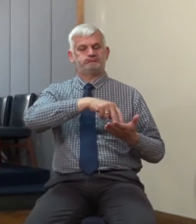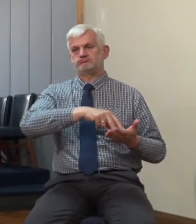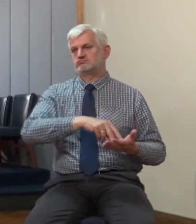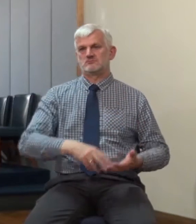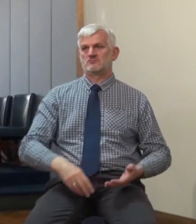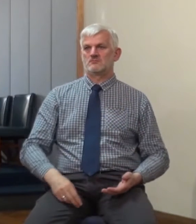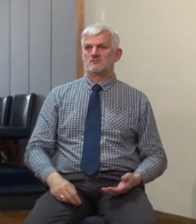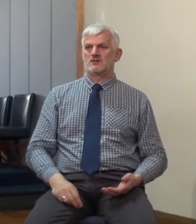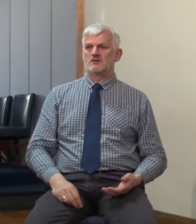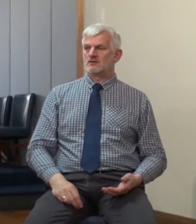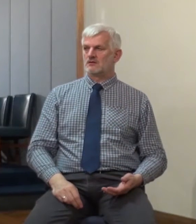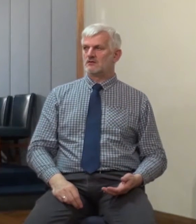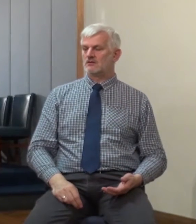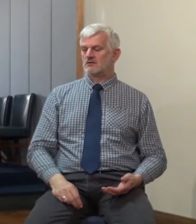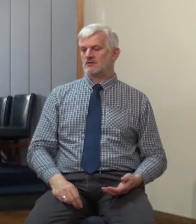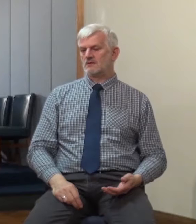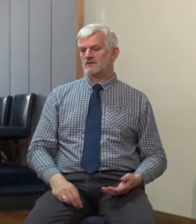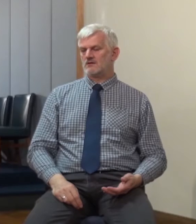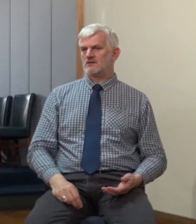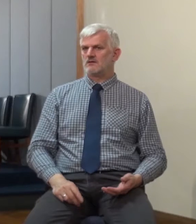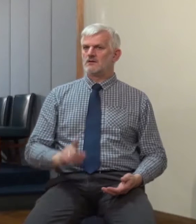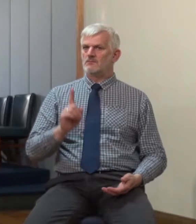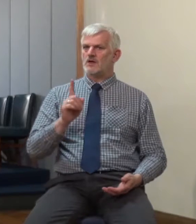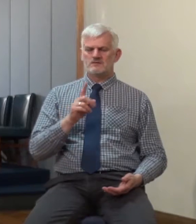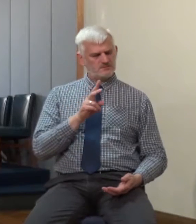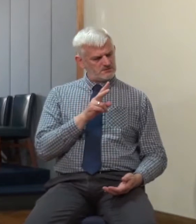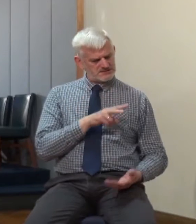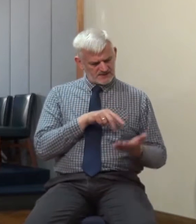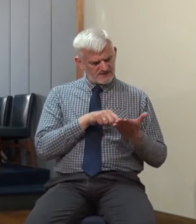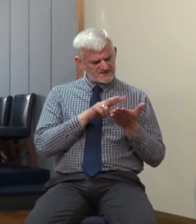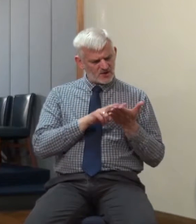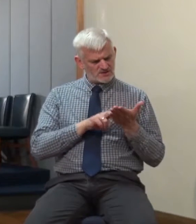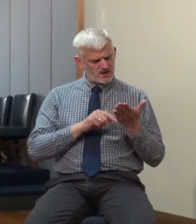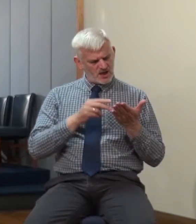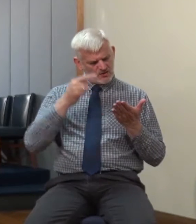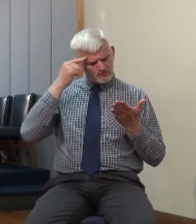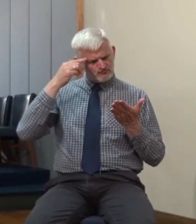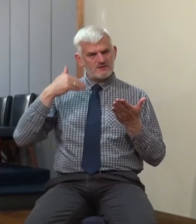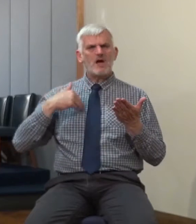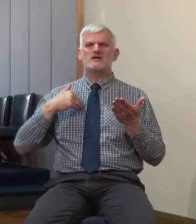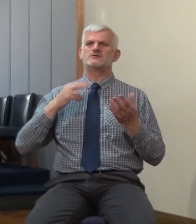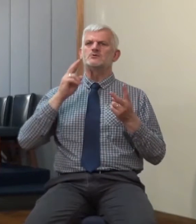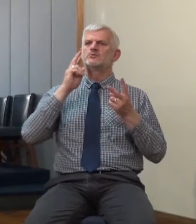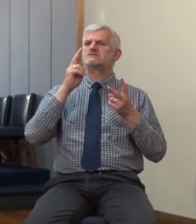a verse like that when I see clips of these contemporary Christian music rock stars